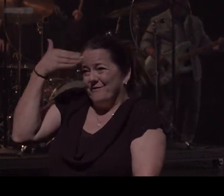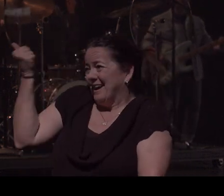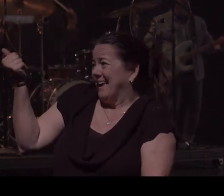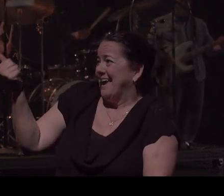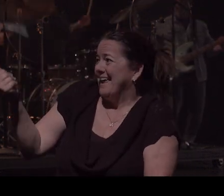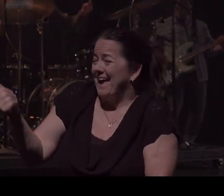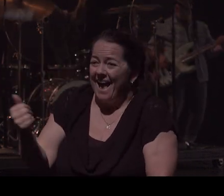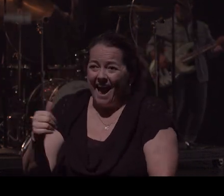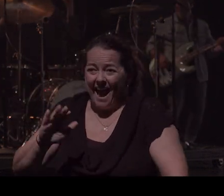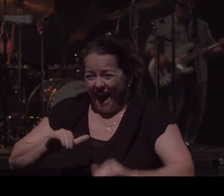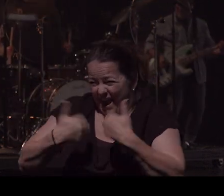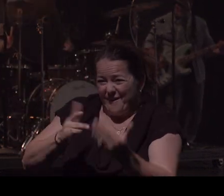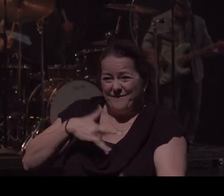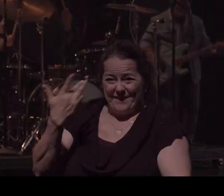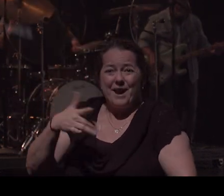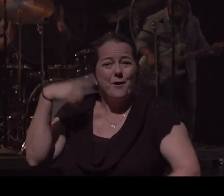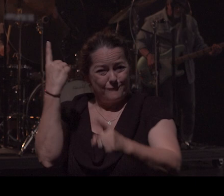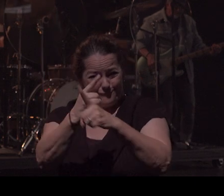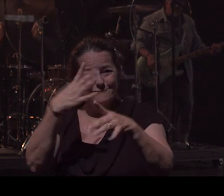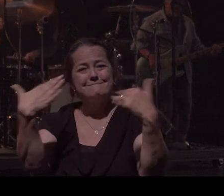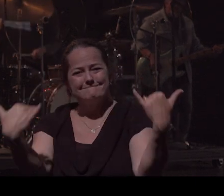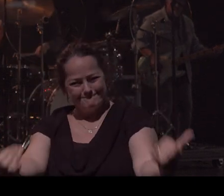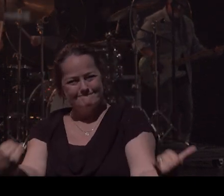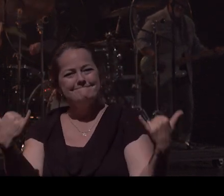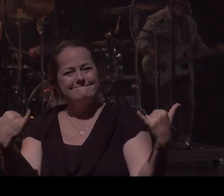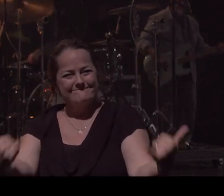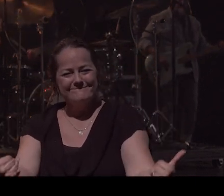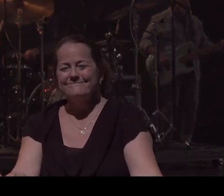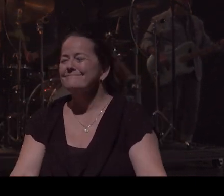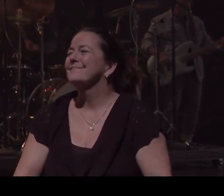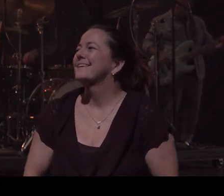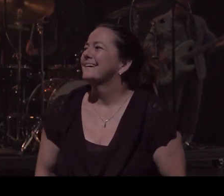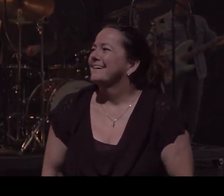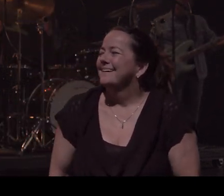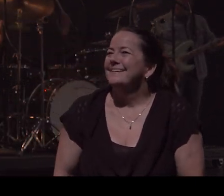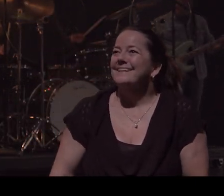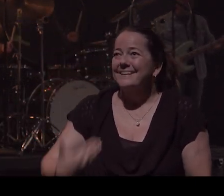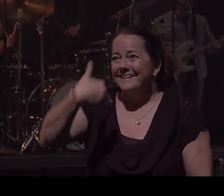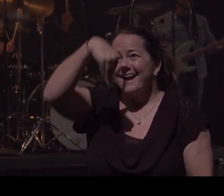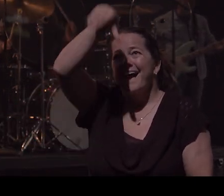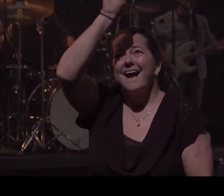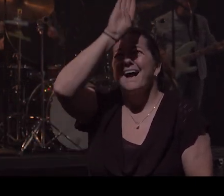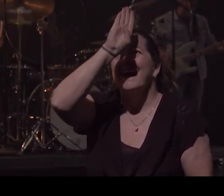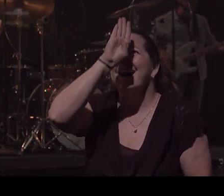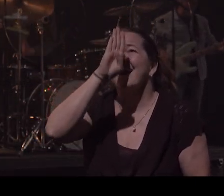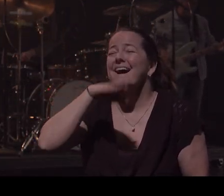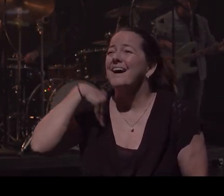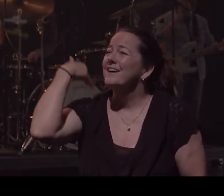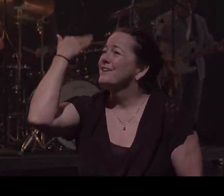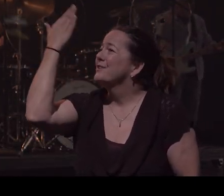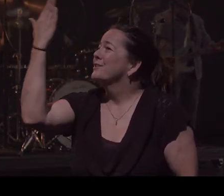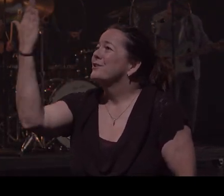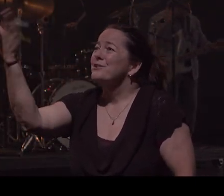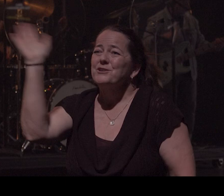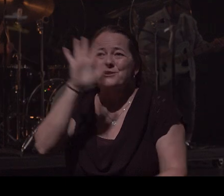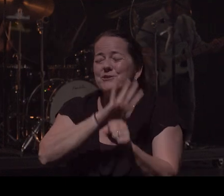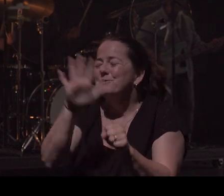I feel right now It's Jireh Jireh You are